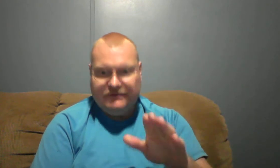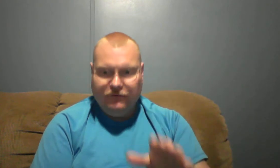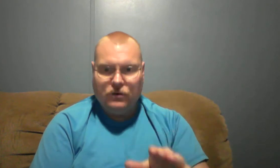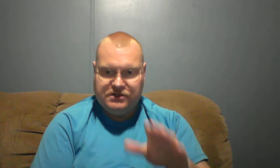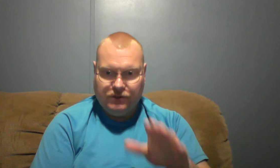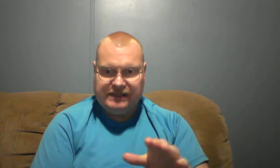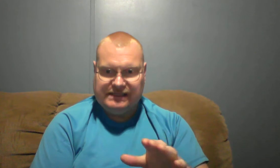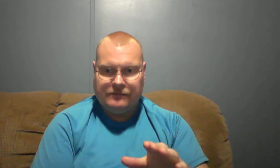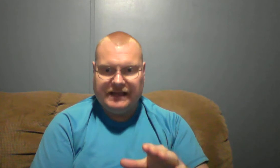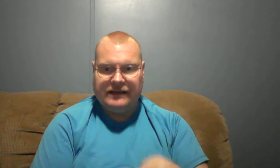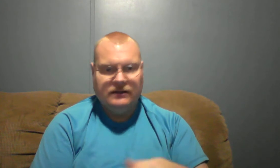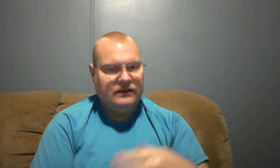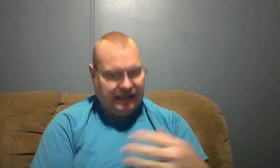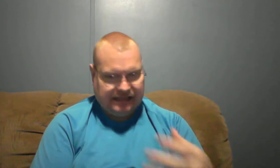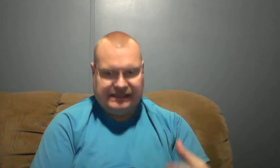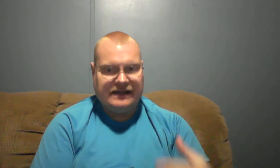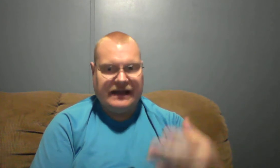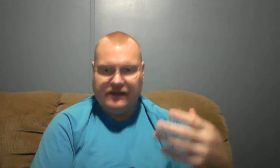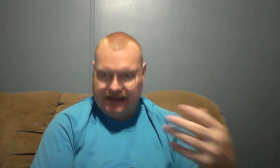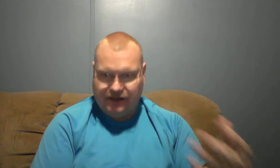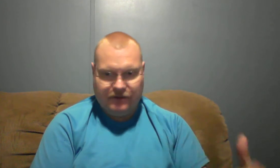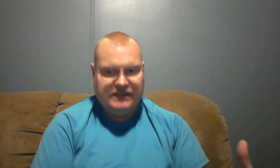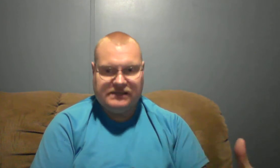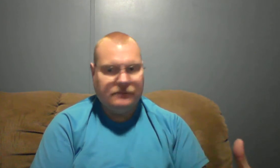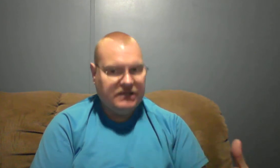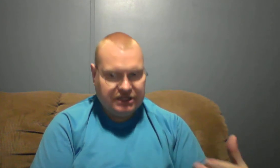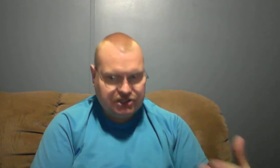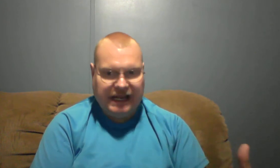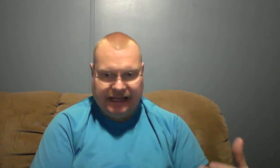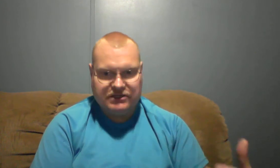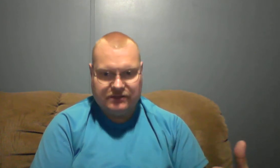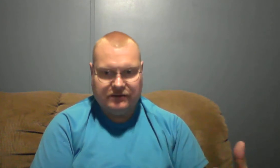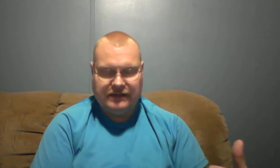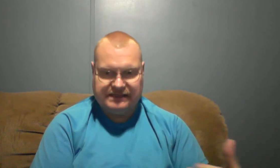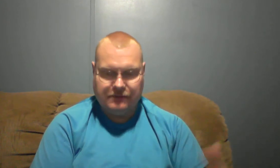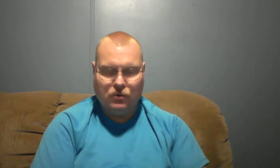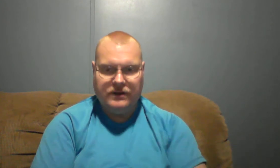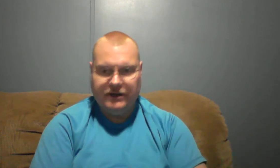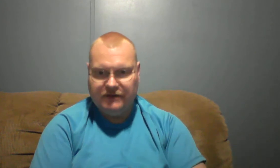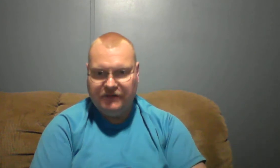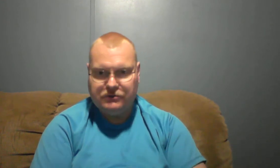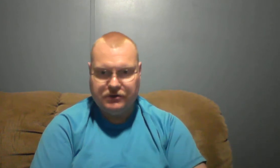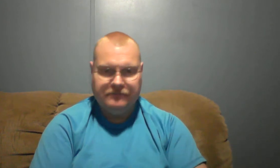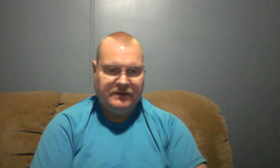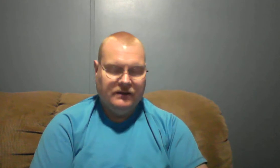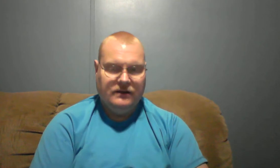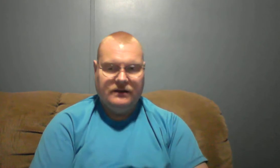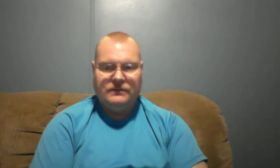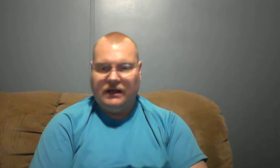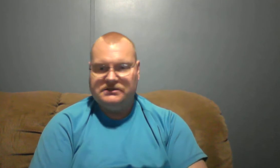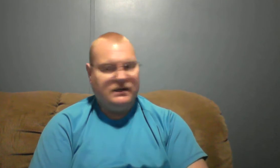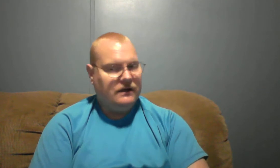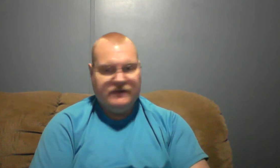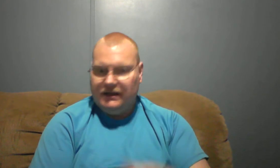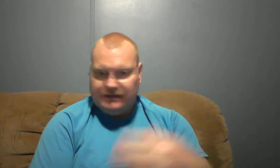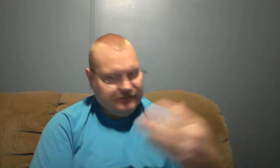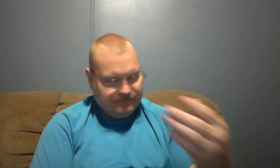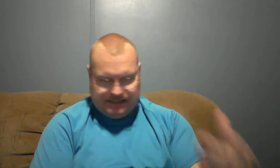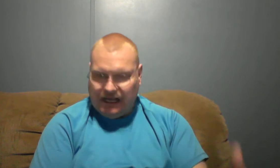forced to accept that. Like I said, now that could be subject to change at some point in the near future because, you know, at